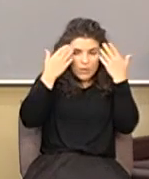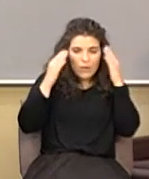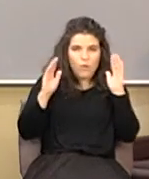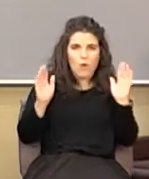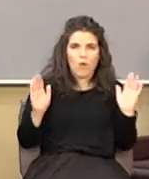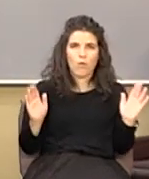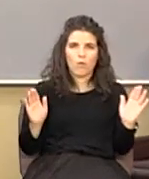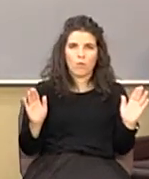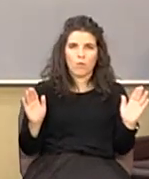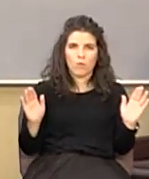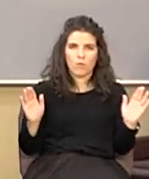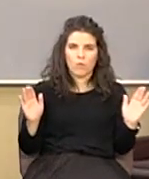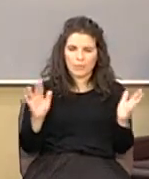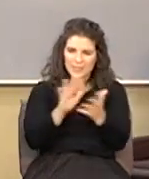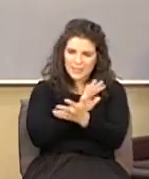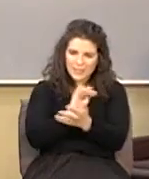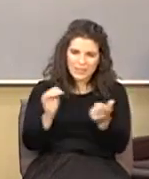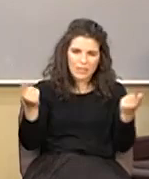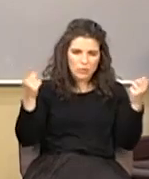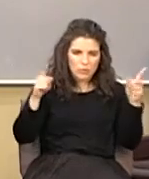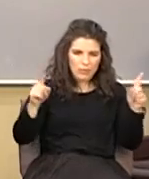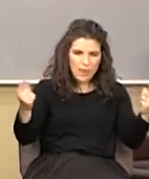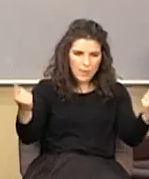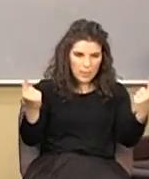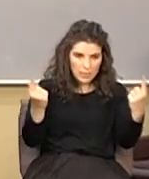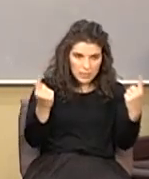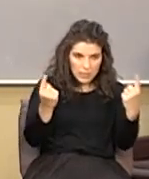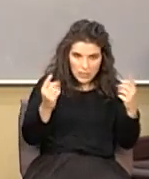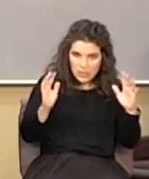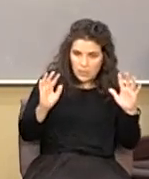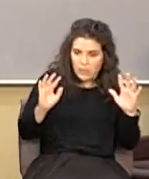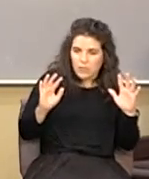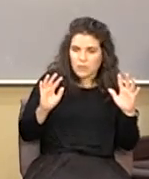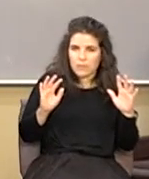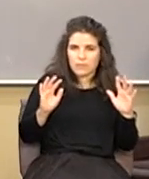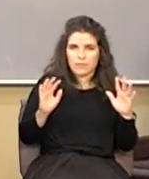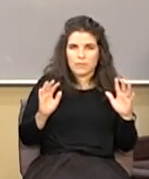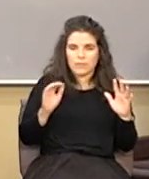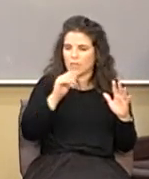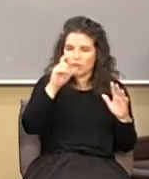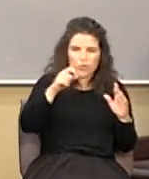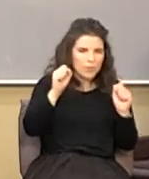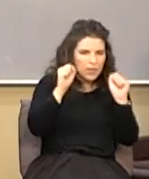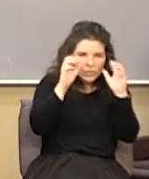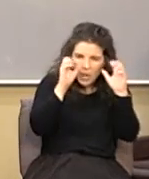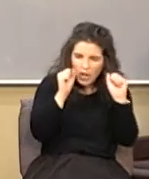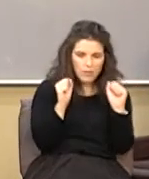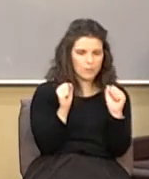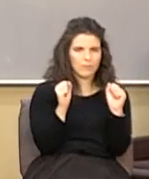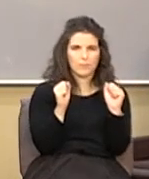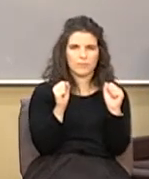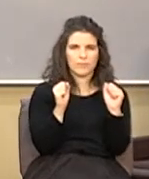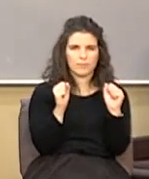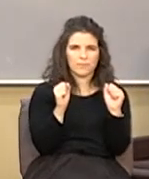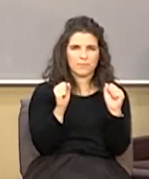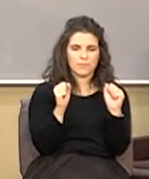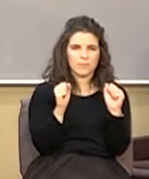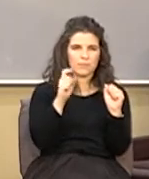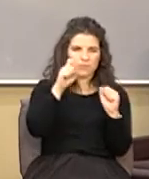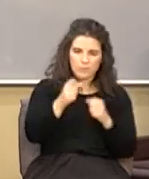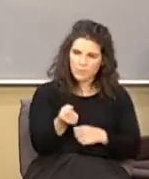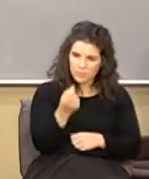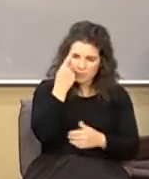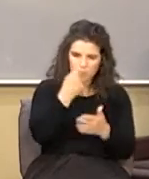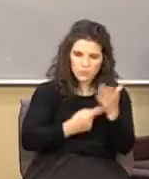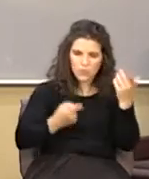There's disaster headed our way. Where did it come? And it shouldn't be a shock to you. You should understand what